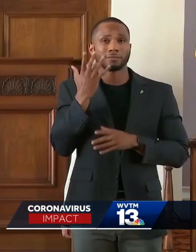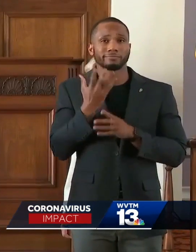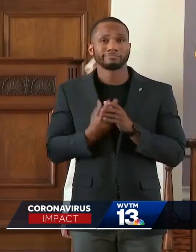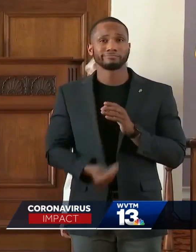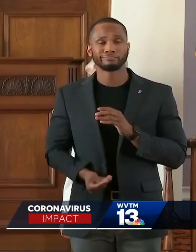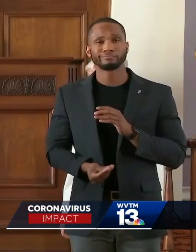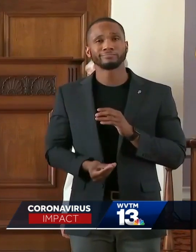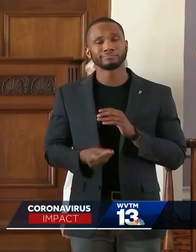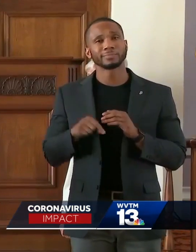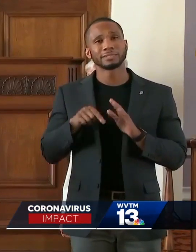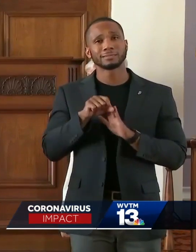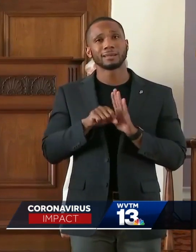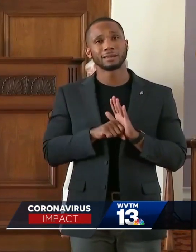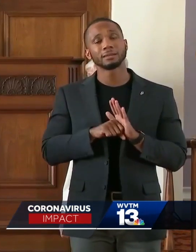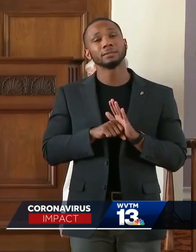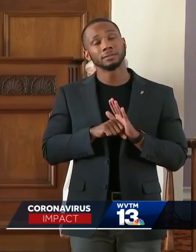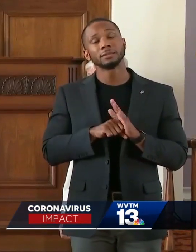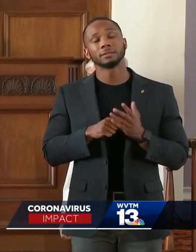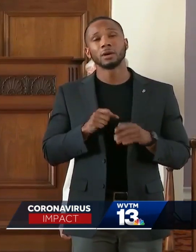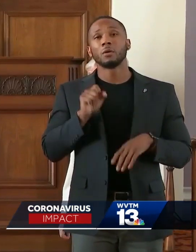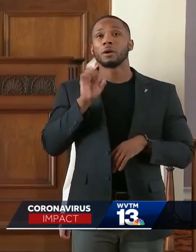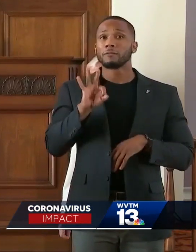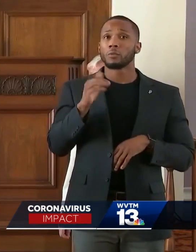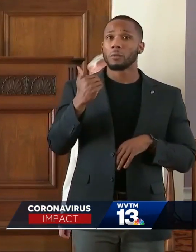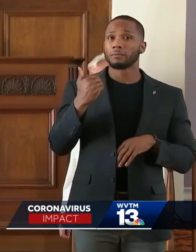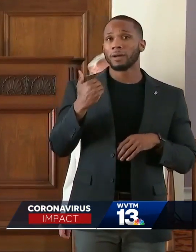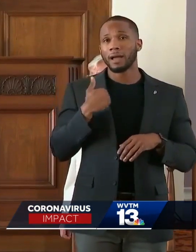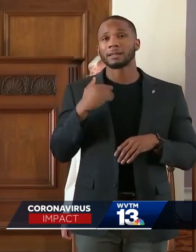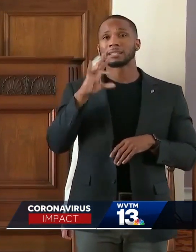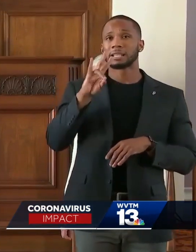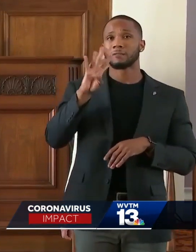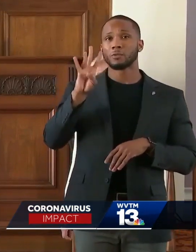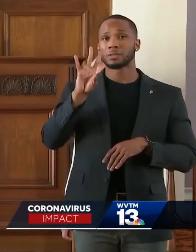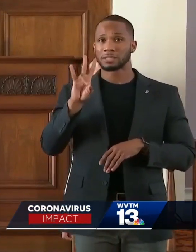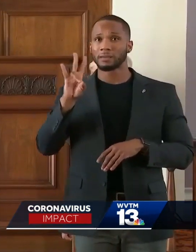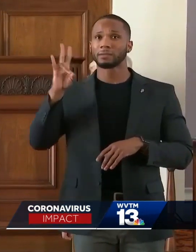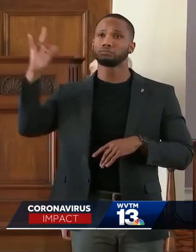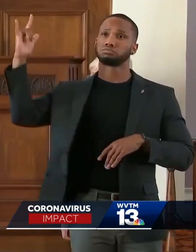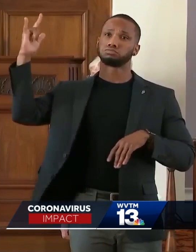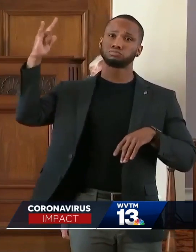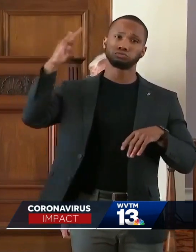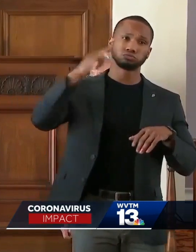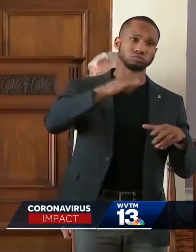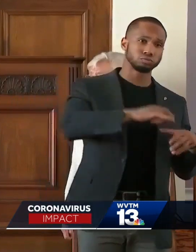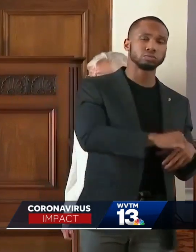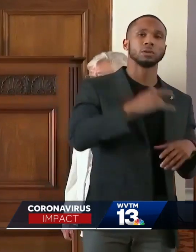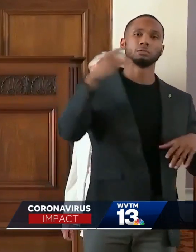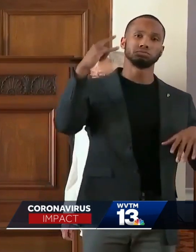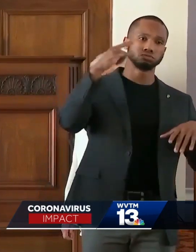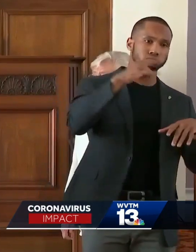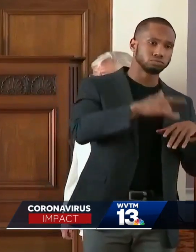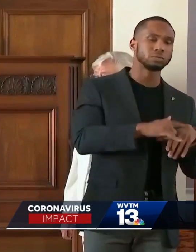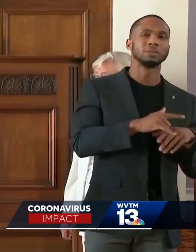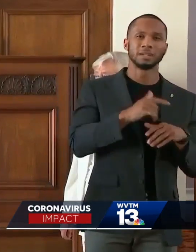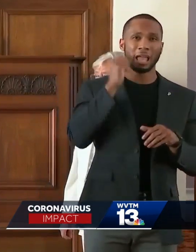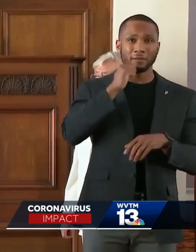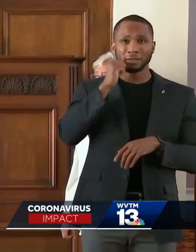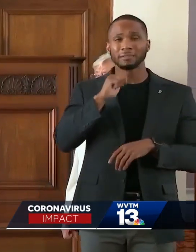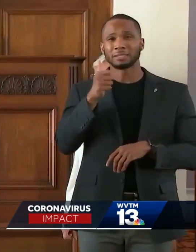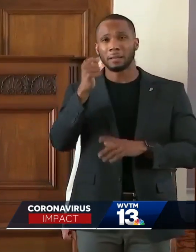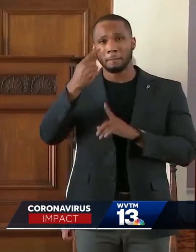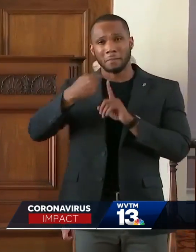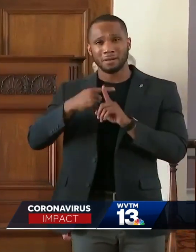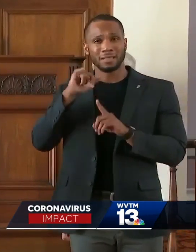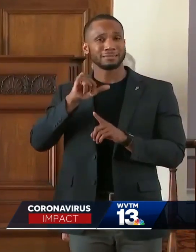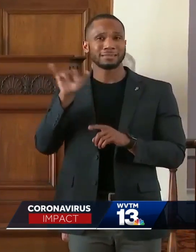far in our state. If you had a 747 crash every month for the last 10 months, that's about how many people we've lost